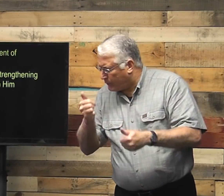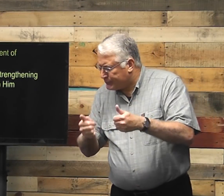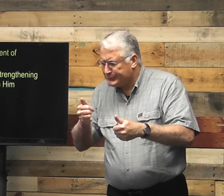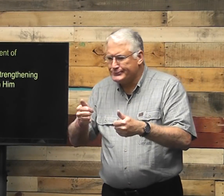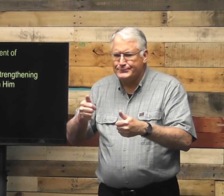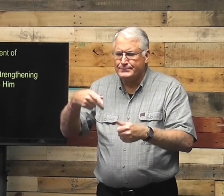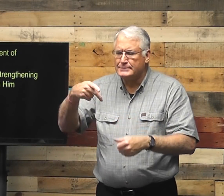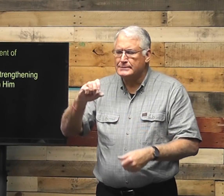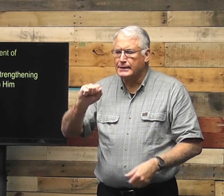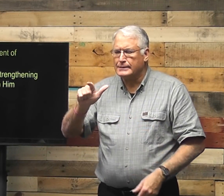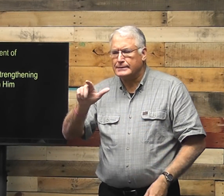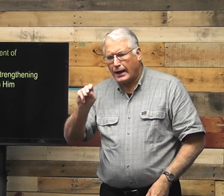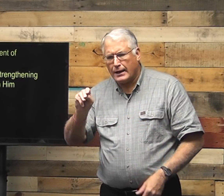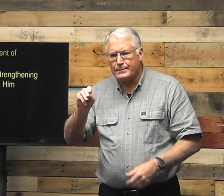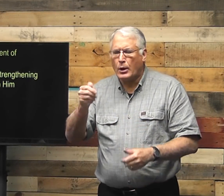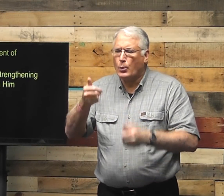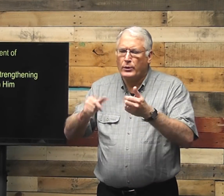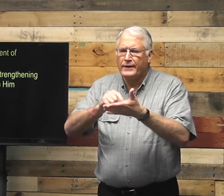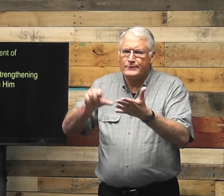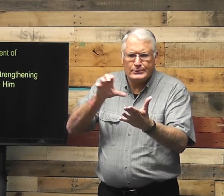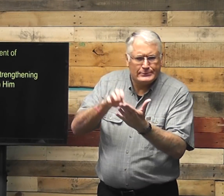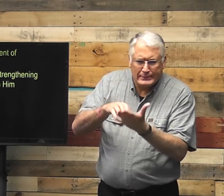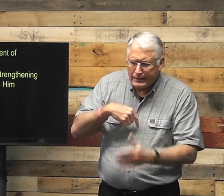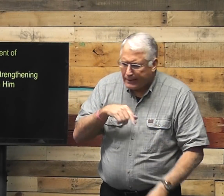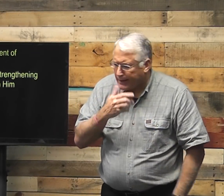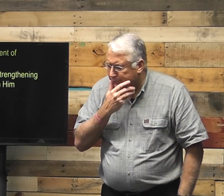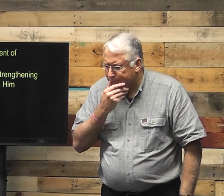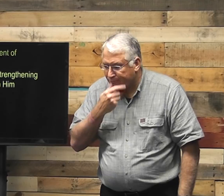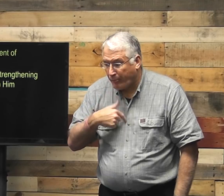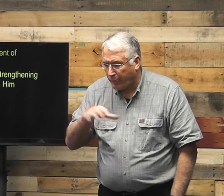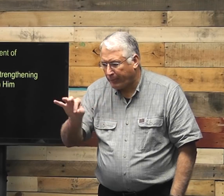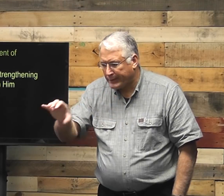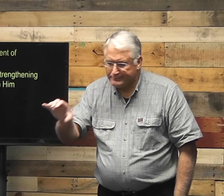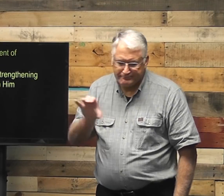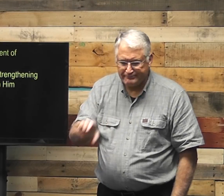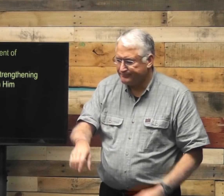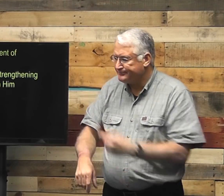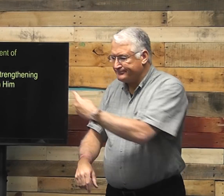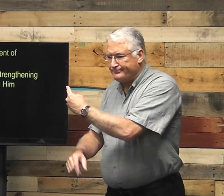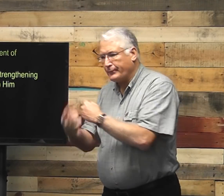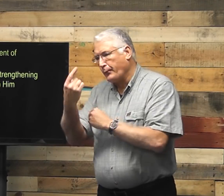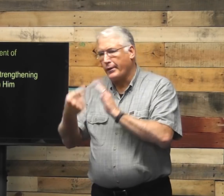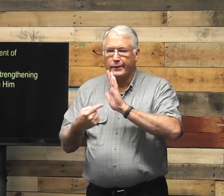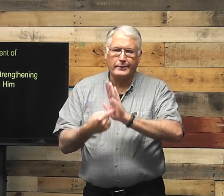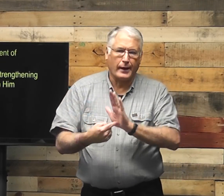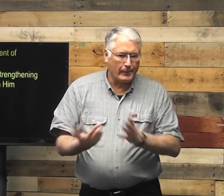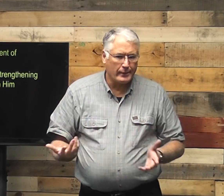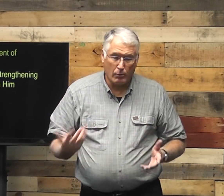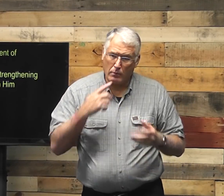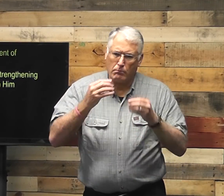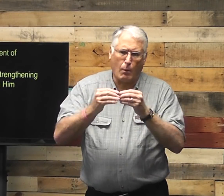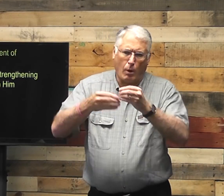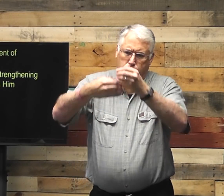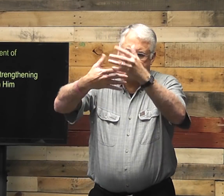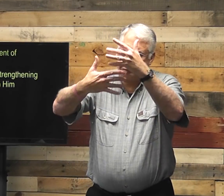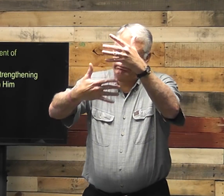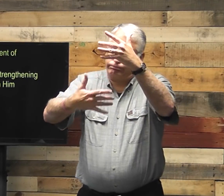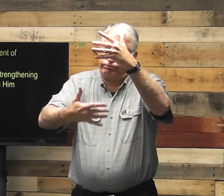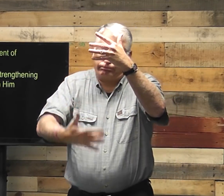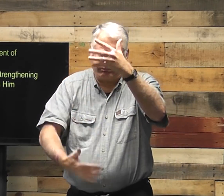time, you know, picking out which psalm, which verse, you know, and I put one example up here. But there are